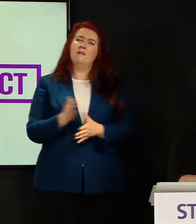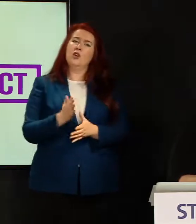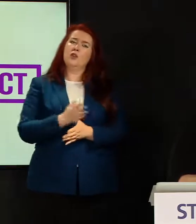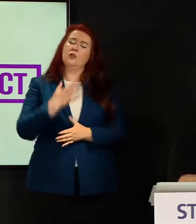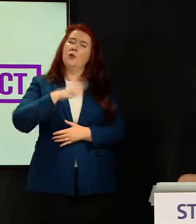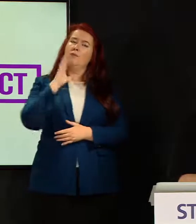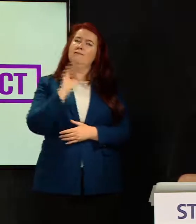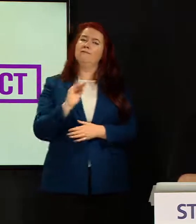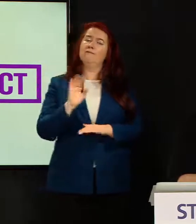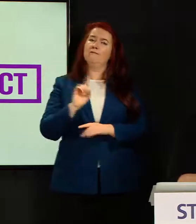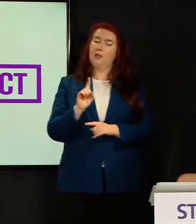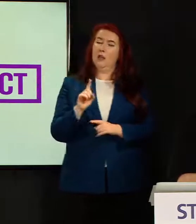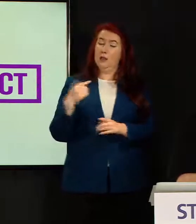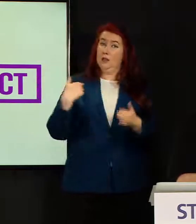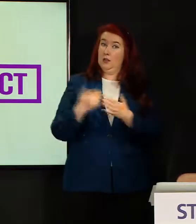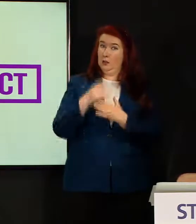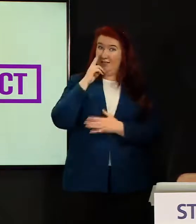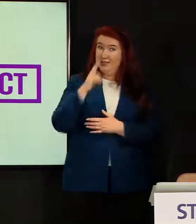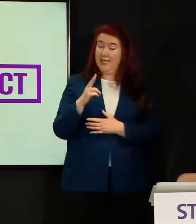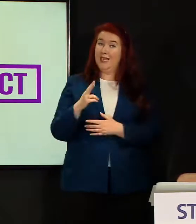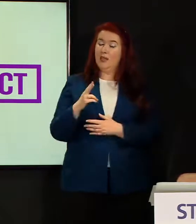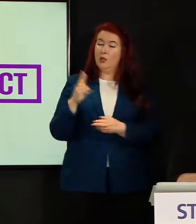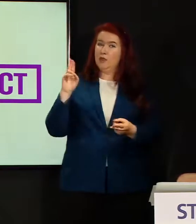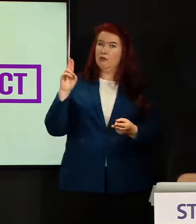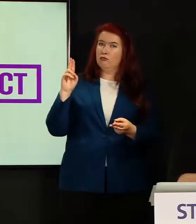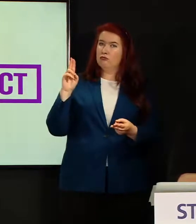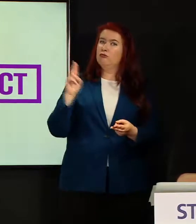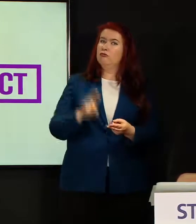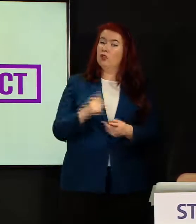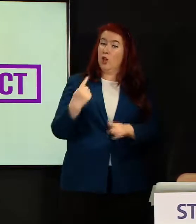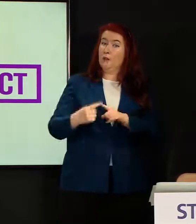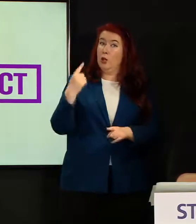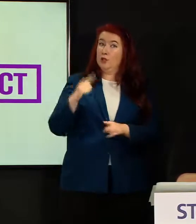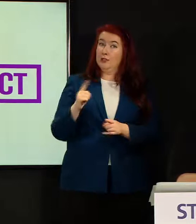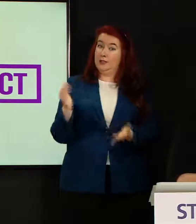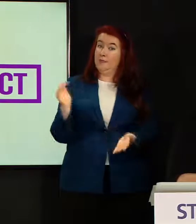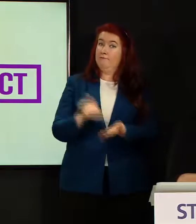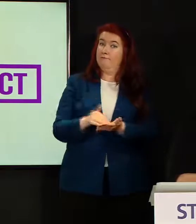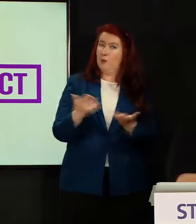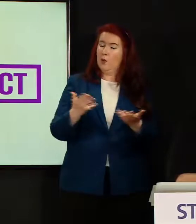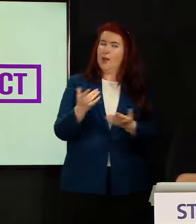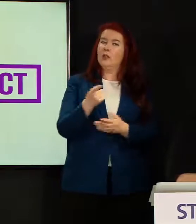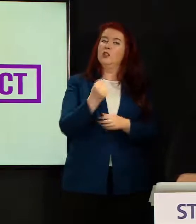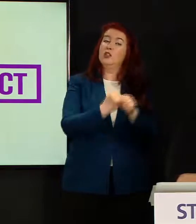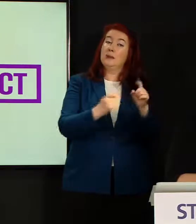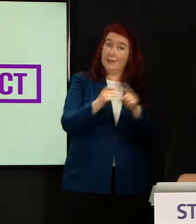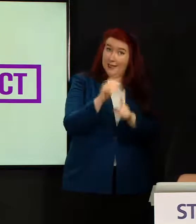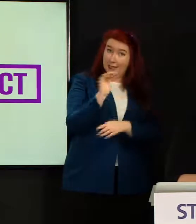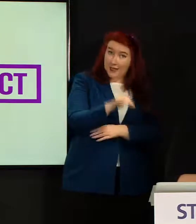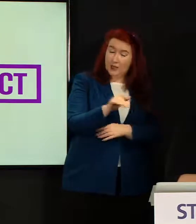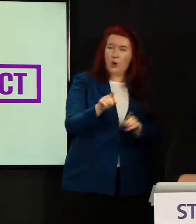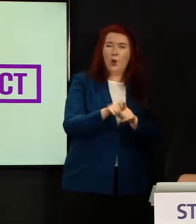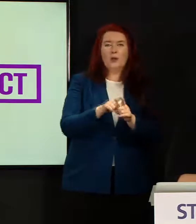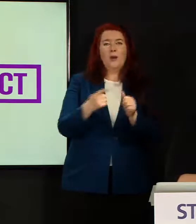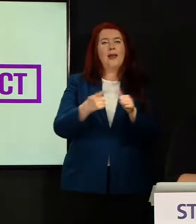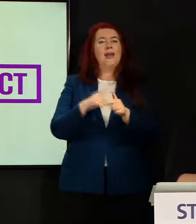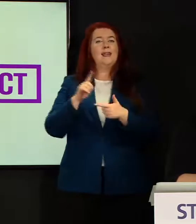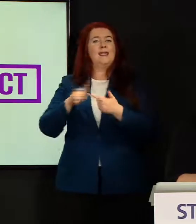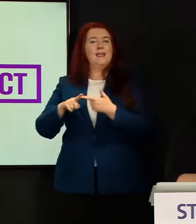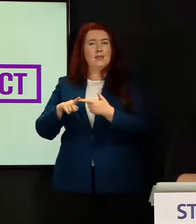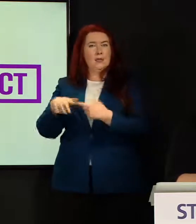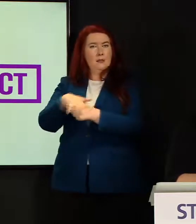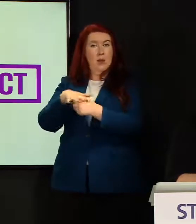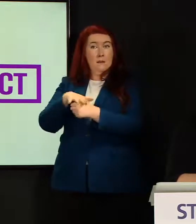talk about the reduction that we're seeing in emergency presentations, both to our general practitioners and also to our accident and emergency